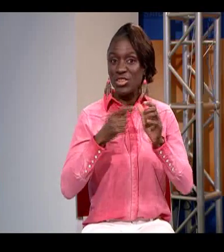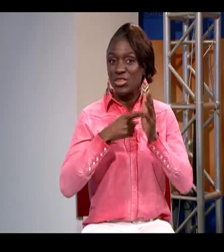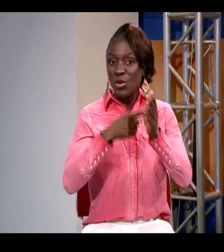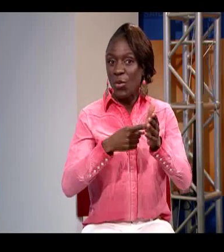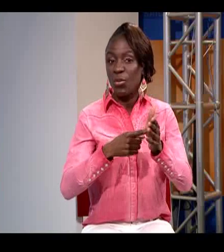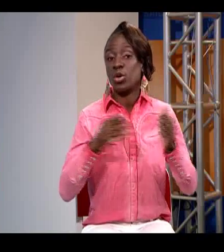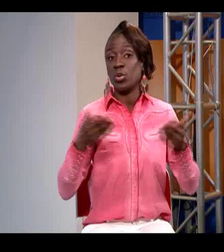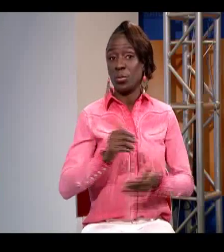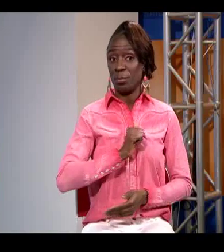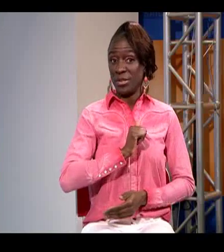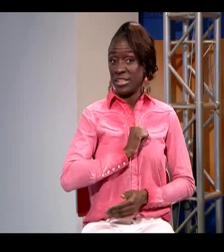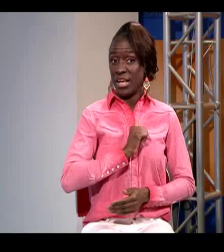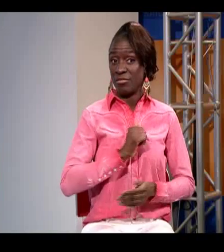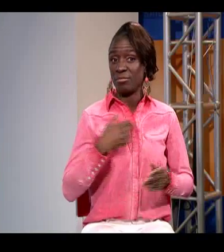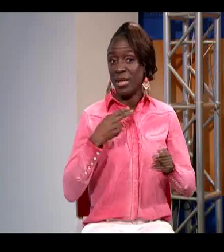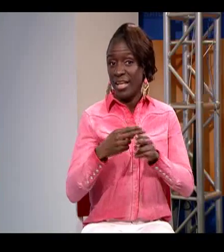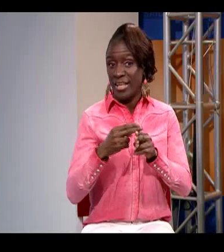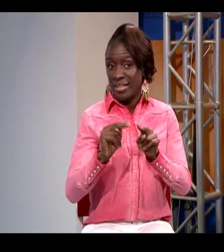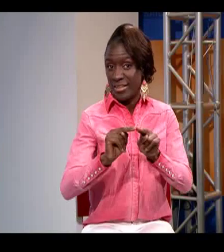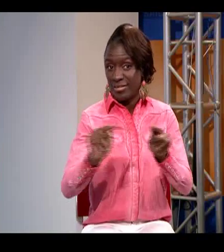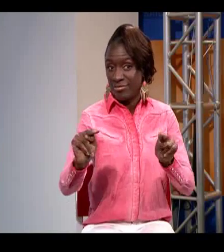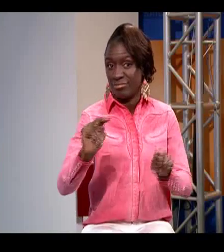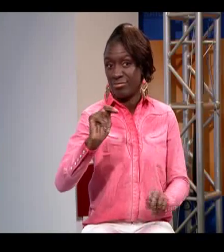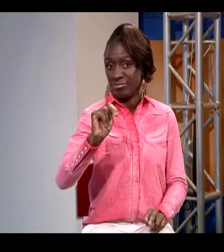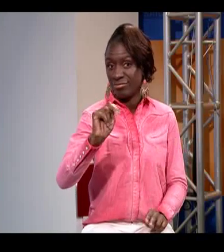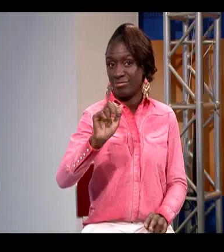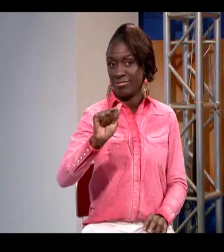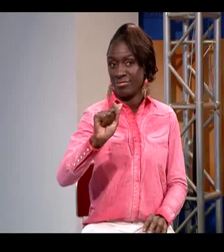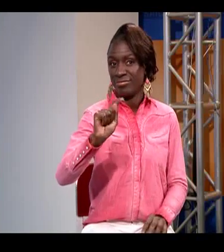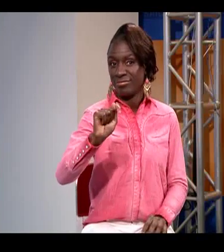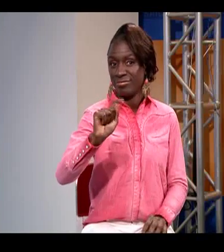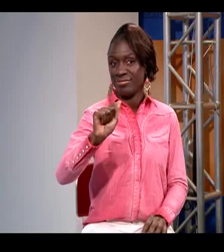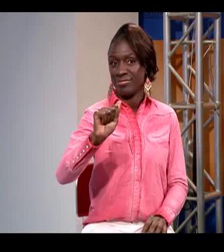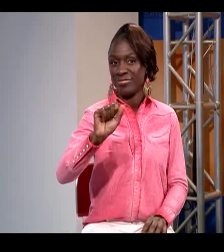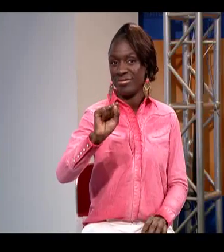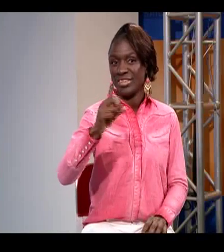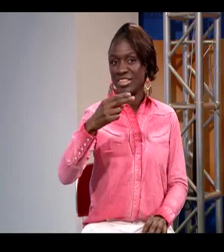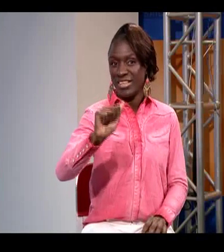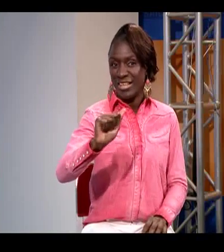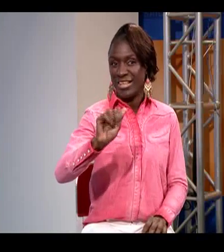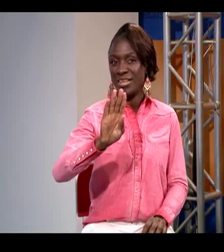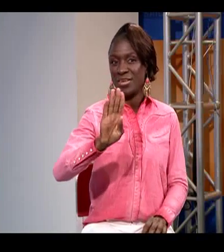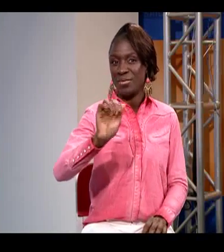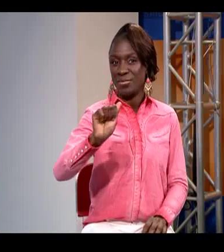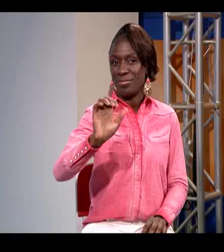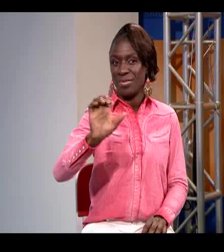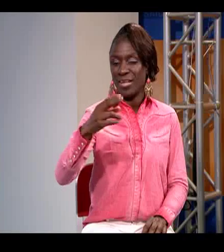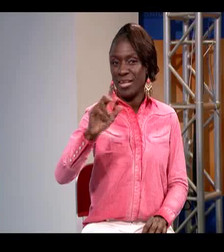talk show episode. I'm going to introduce myself, I am Natasha Bacchus